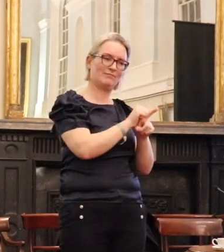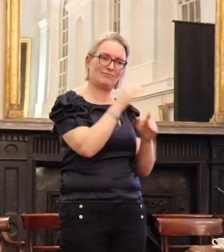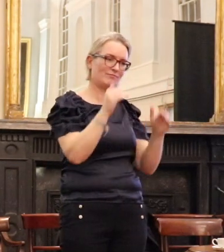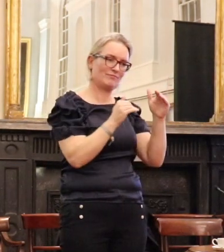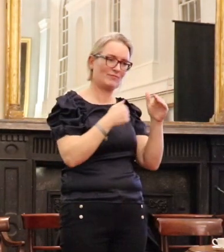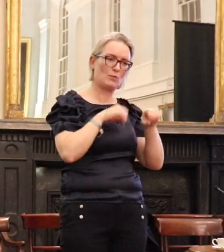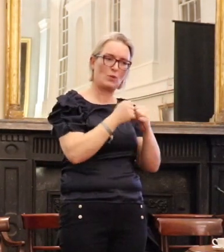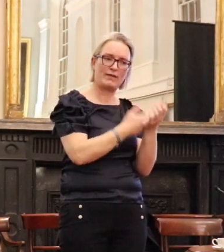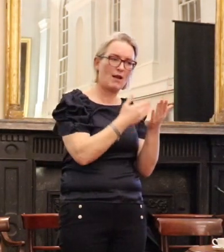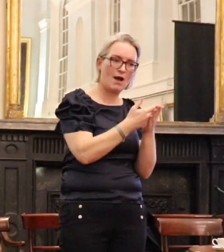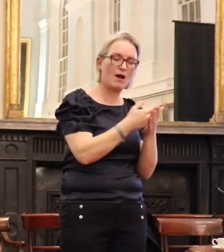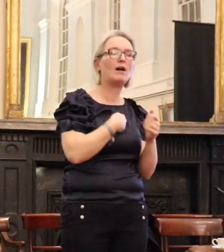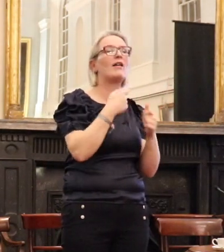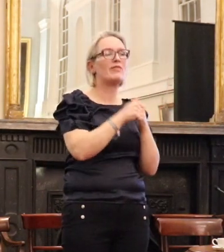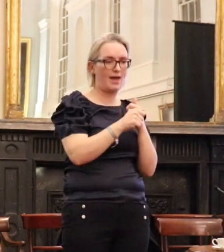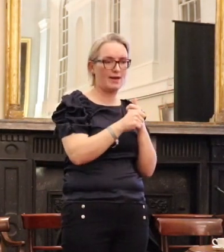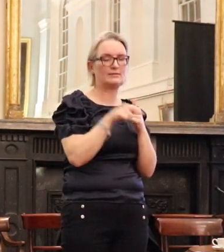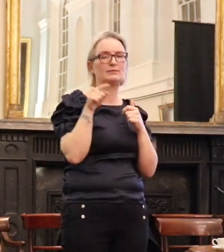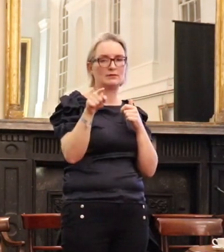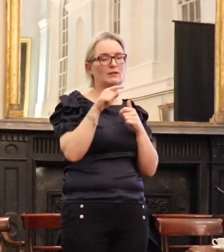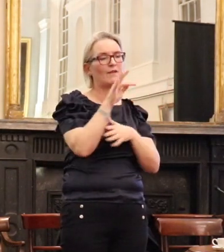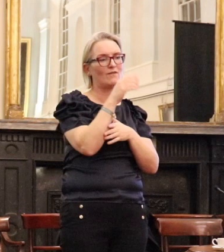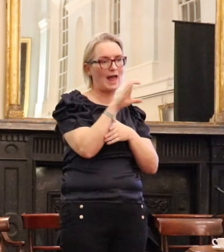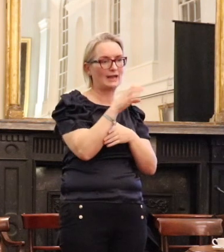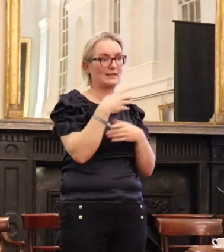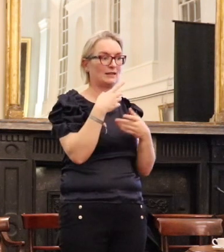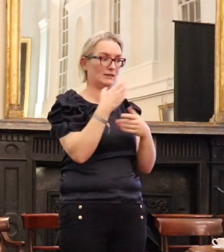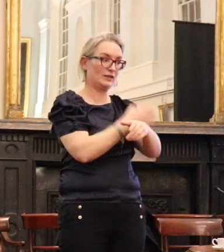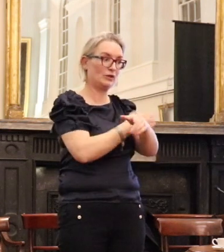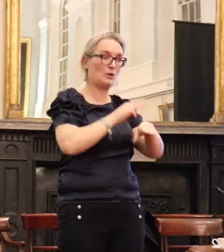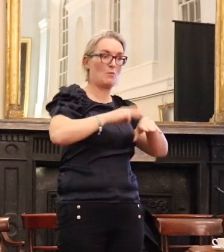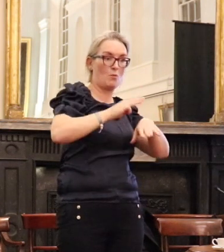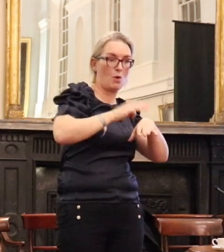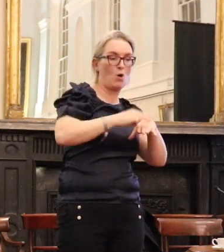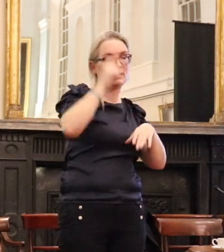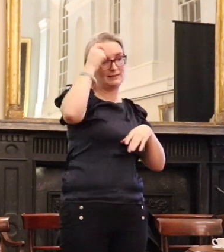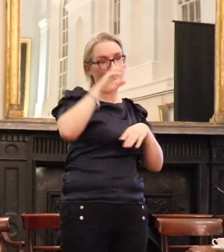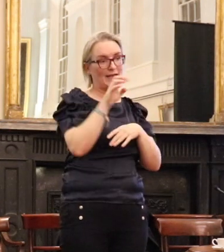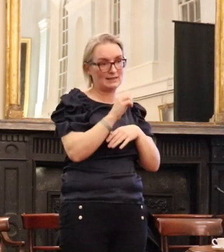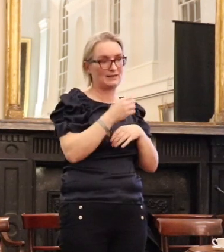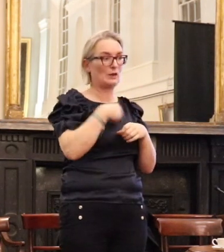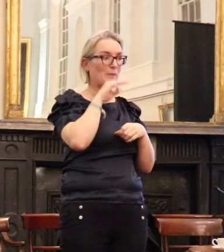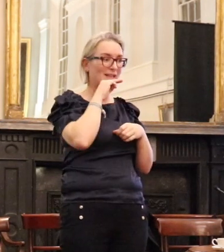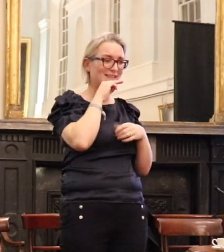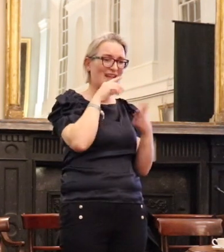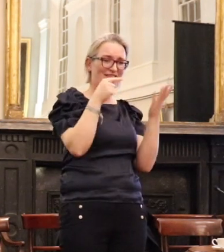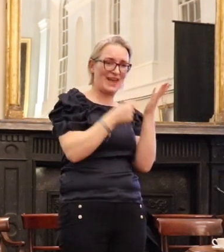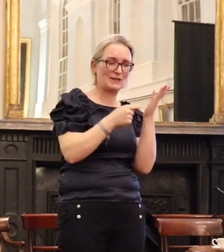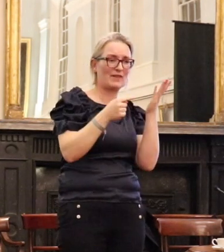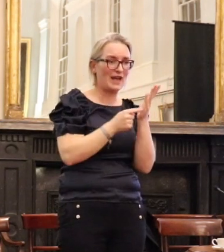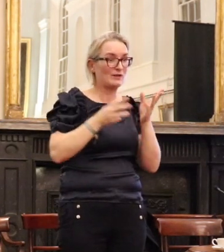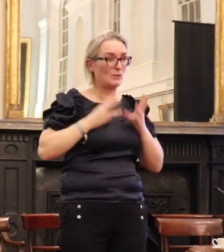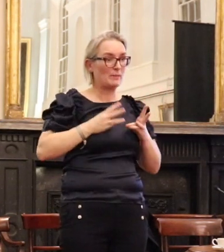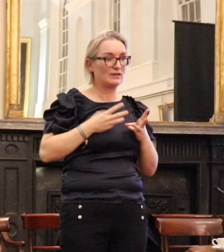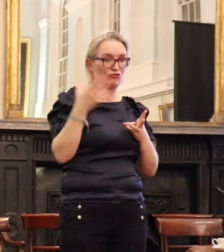took a series of subsequent test cases which ultimately led to tens of thousands of women getting